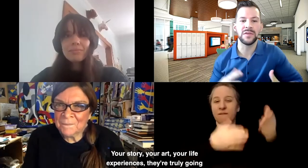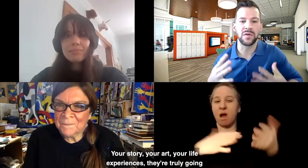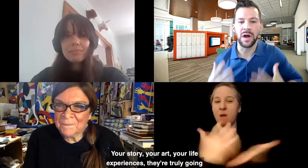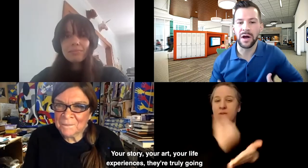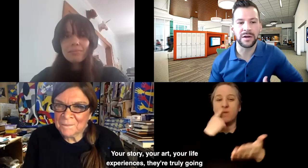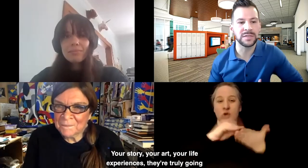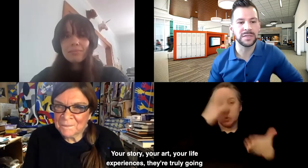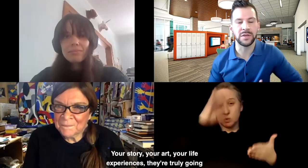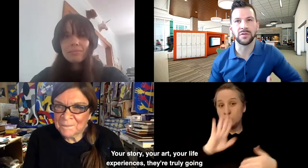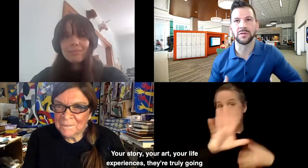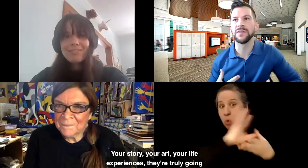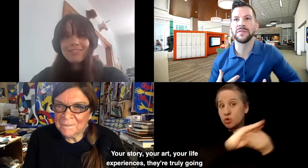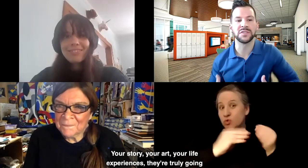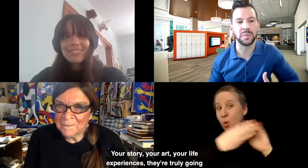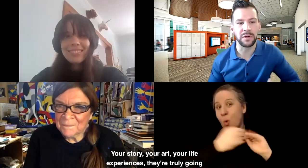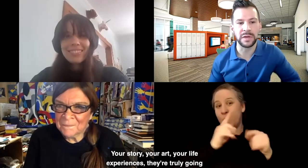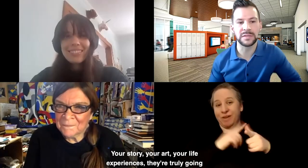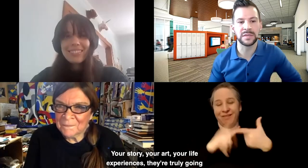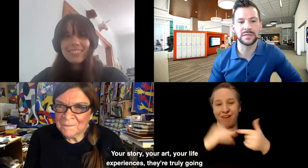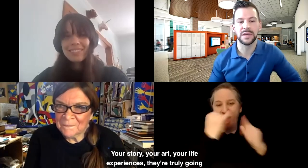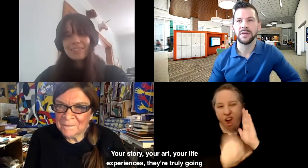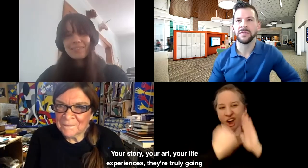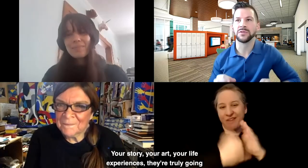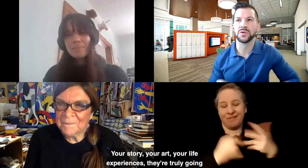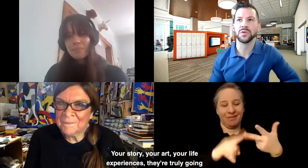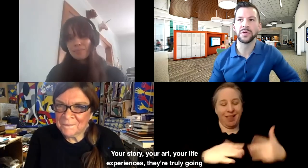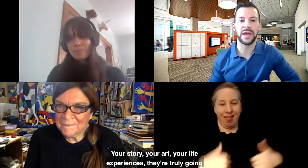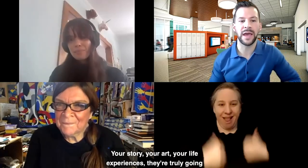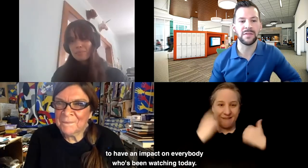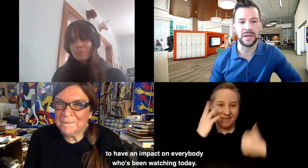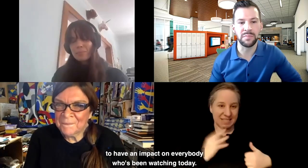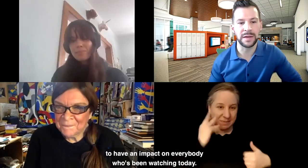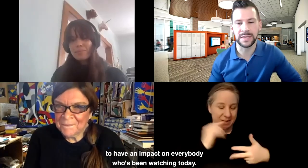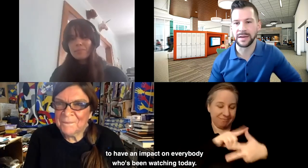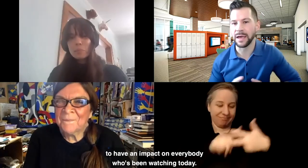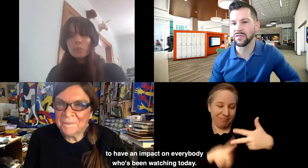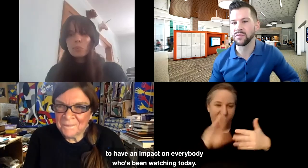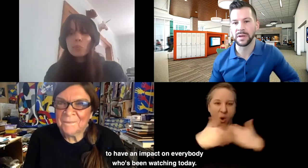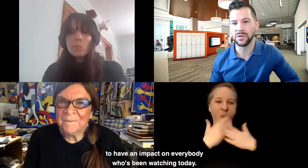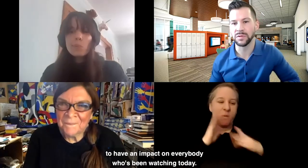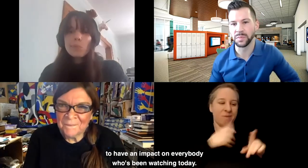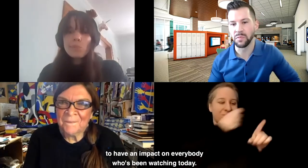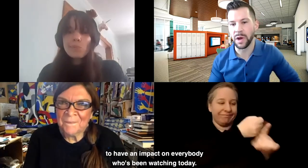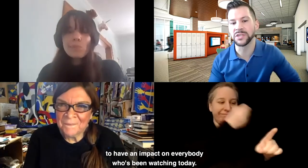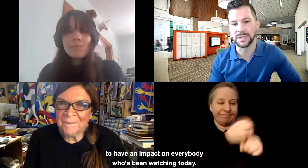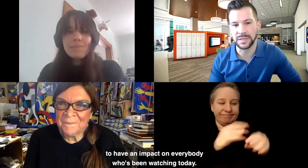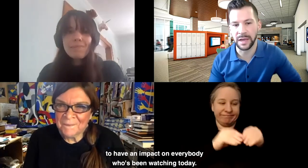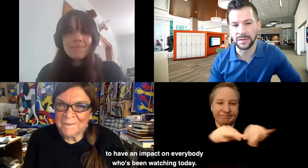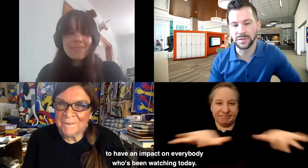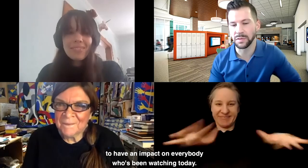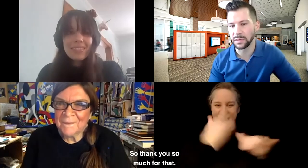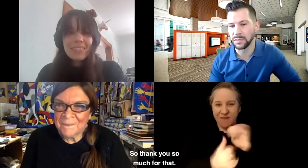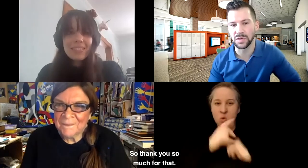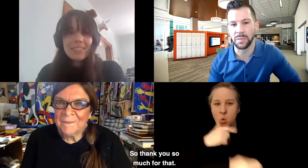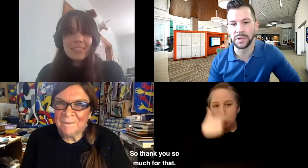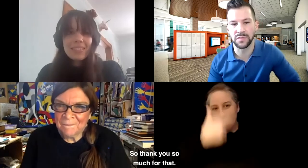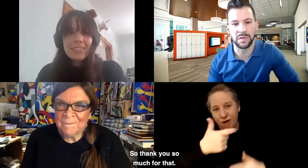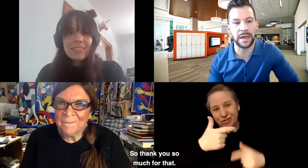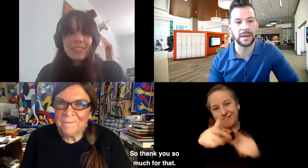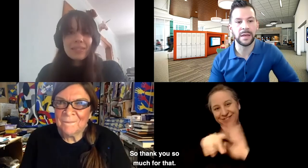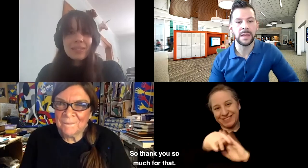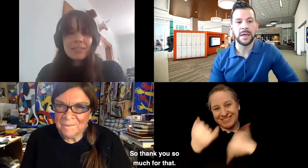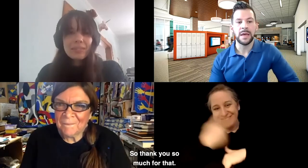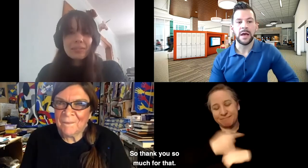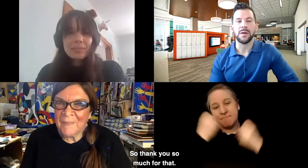story, your art, your life experiences, they're truly going to have an impact on everybody who has been watching today, so thank you so